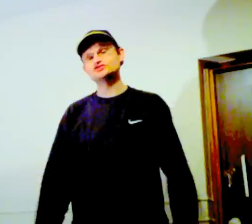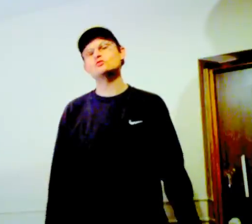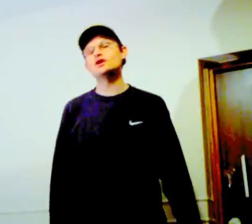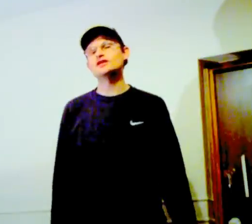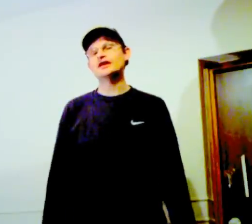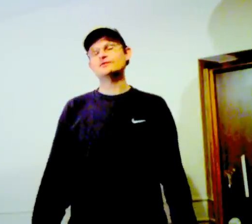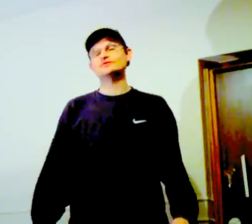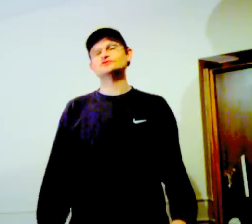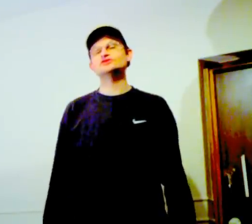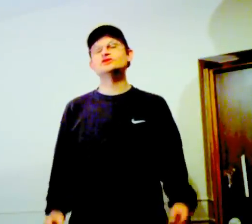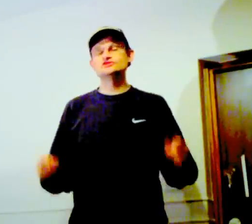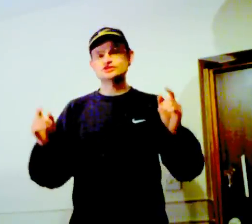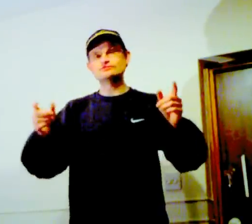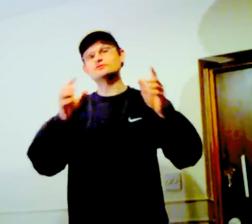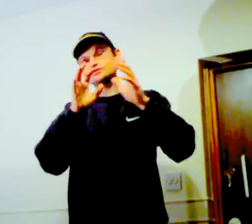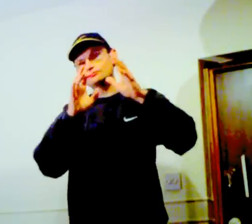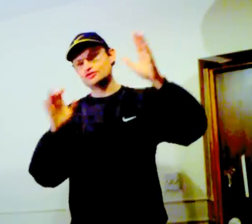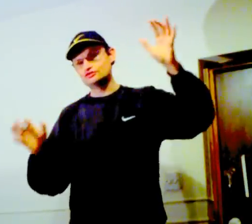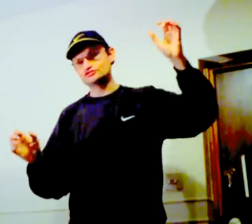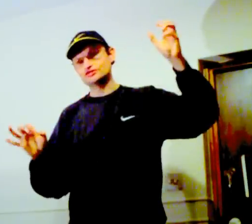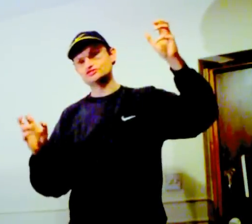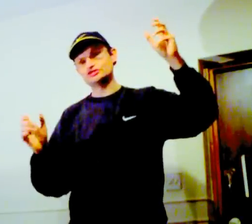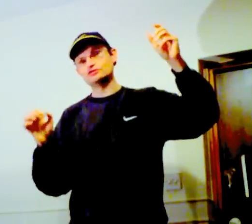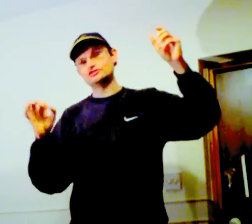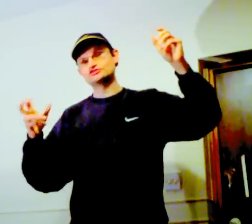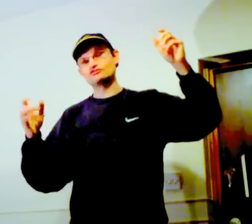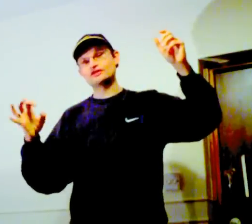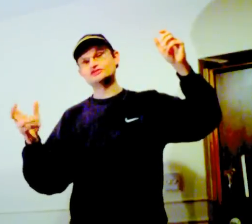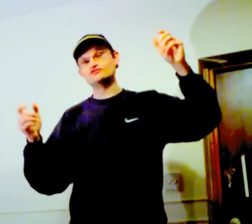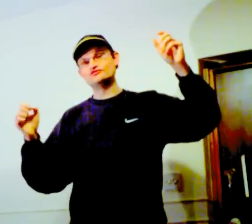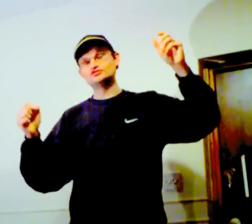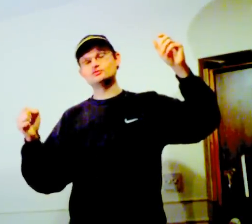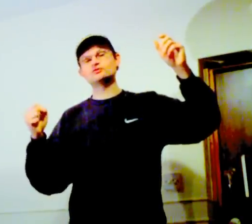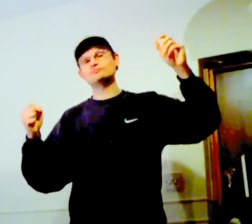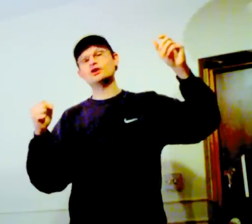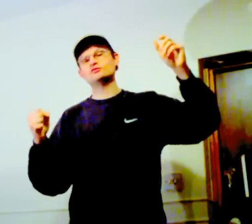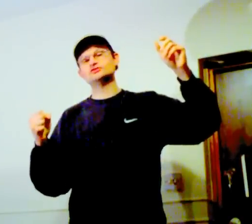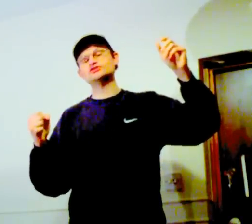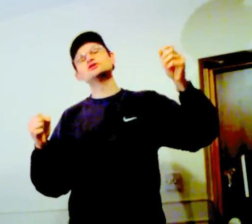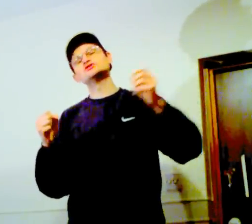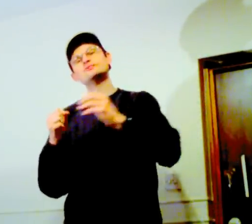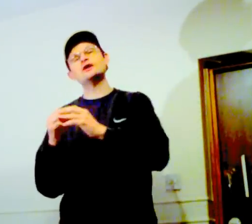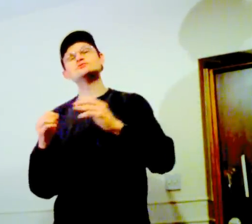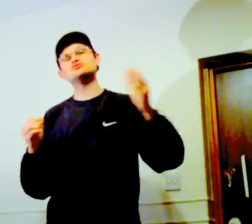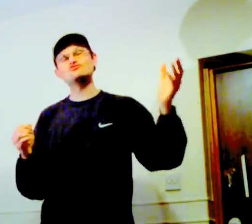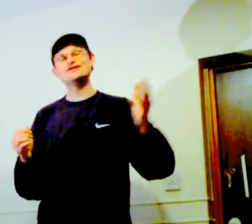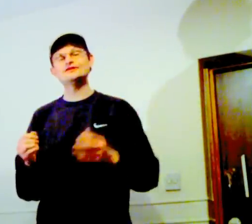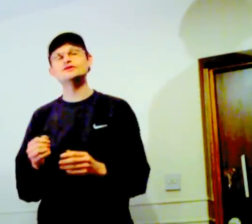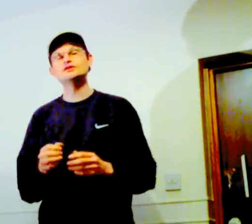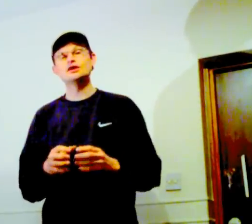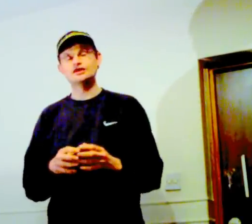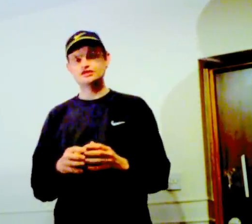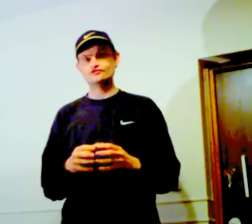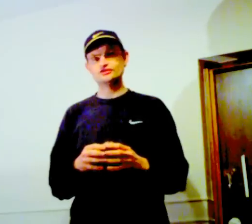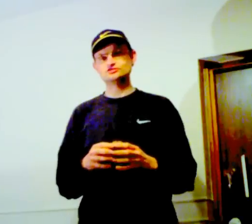in a while it happens. Sometimes I would use this, you know, this creative visual component to be able to read an individual.